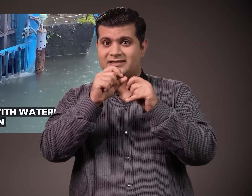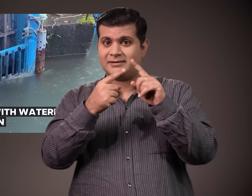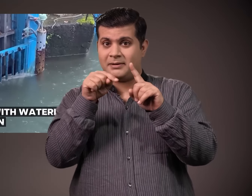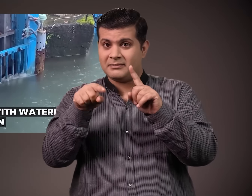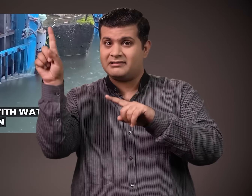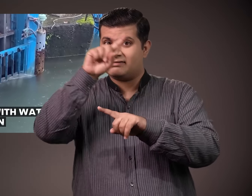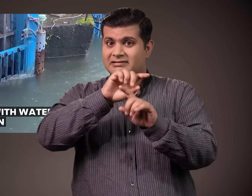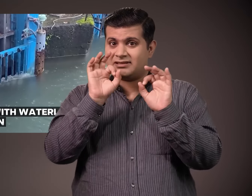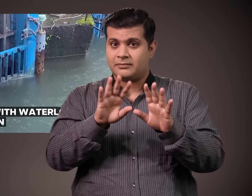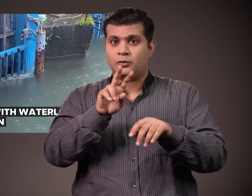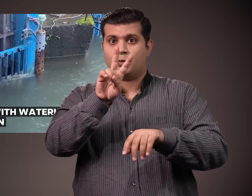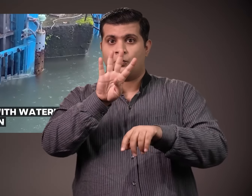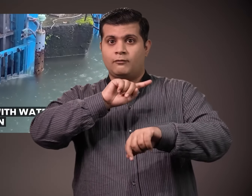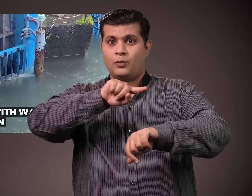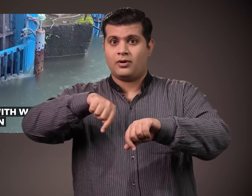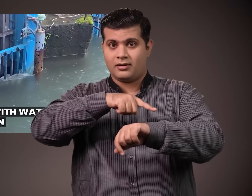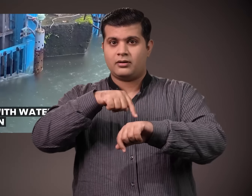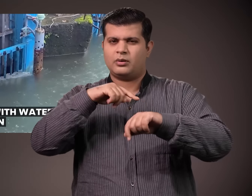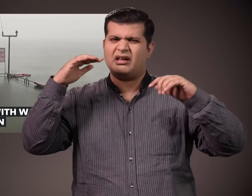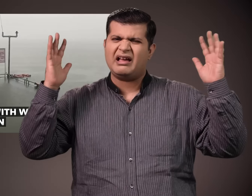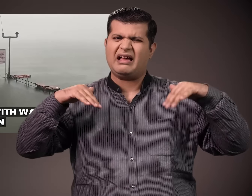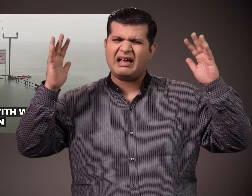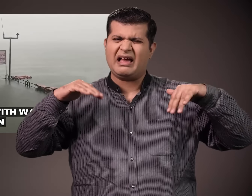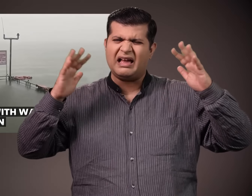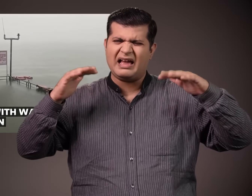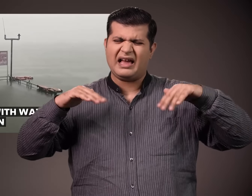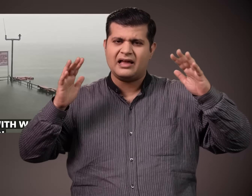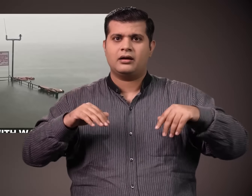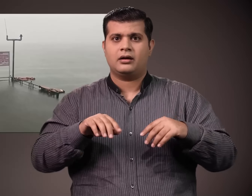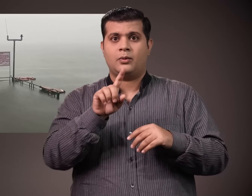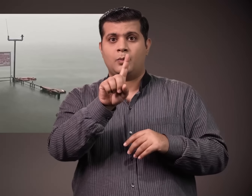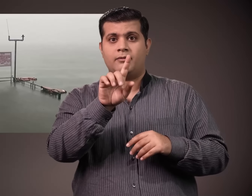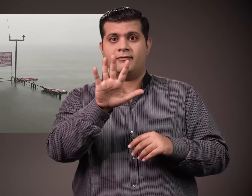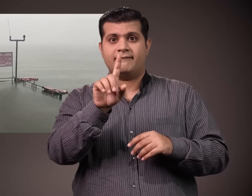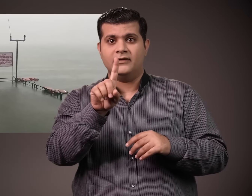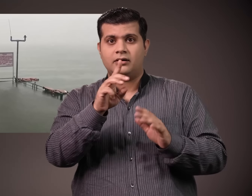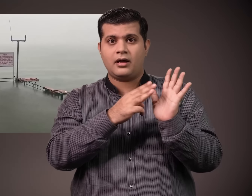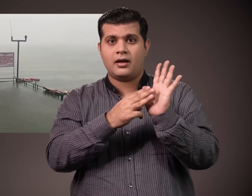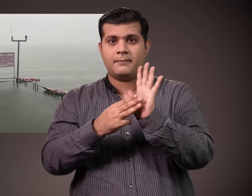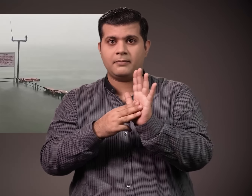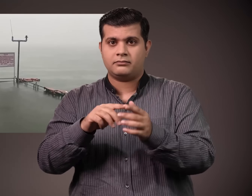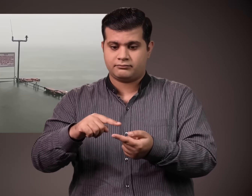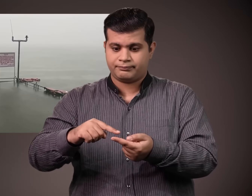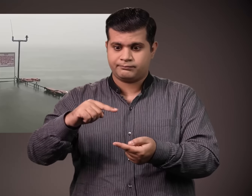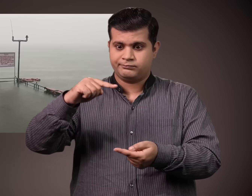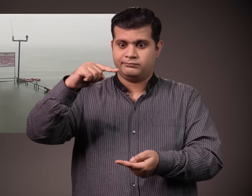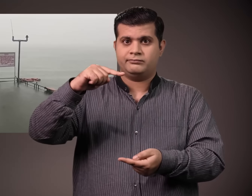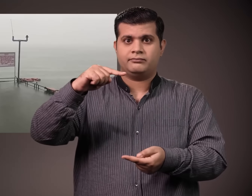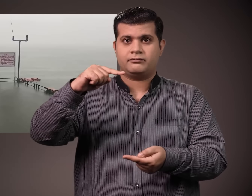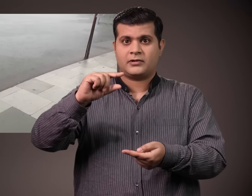September 2024, Agra received 151 mm of rainfall in 24